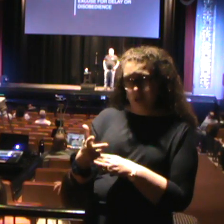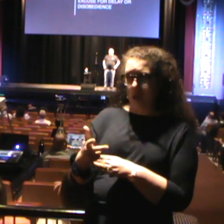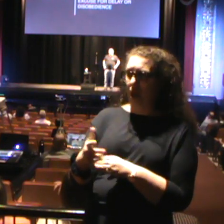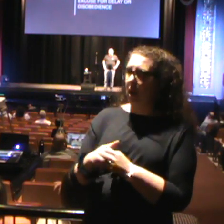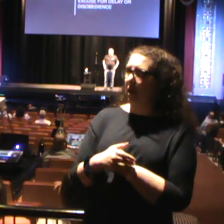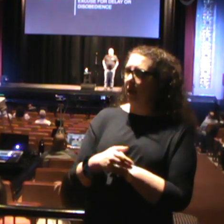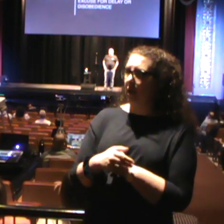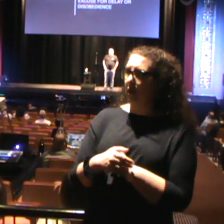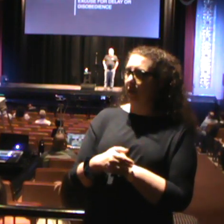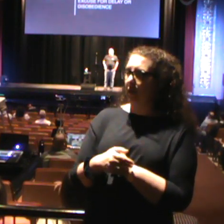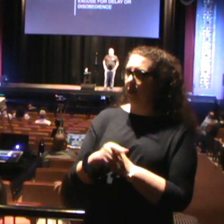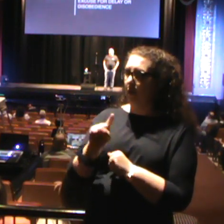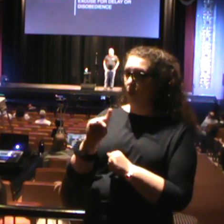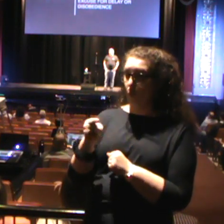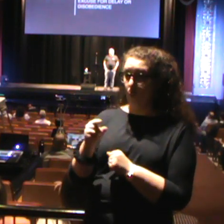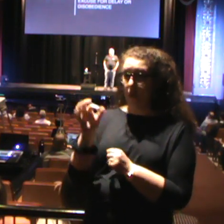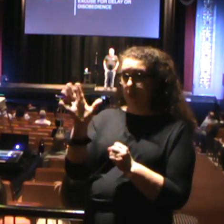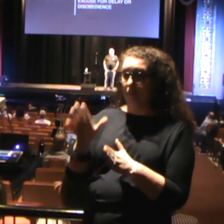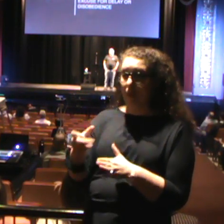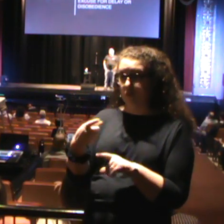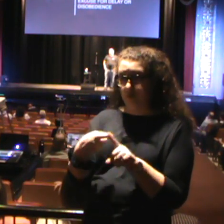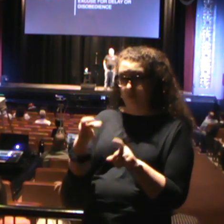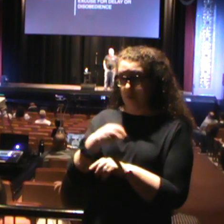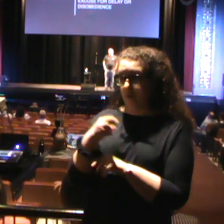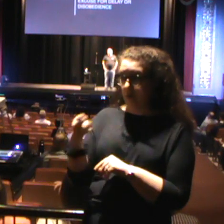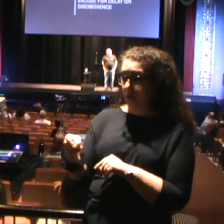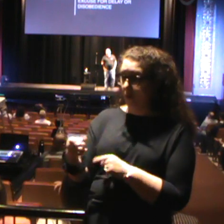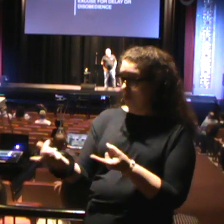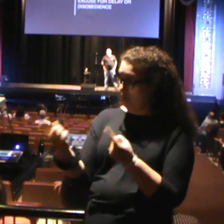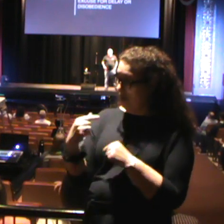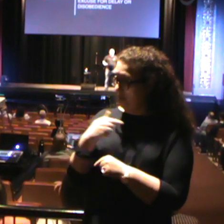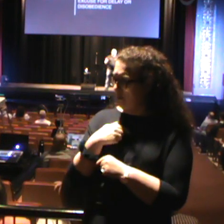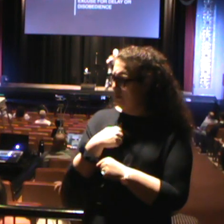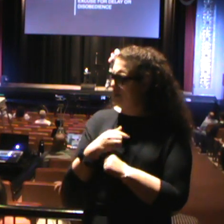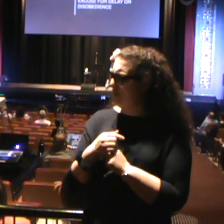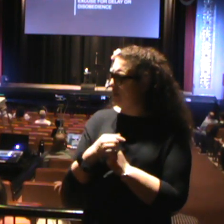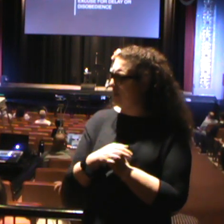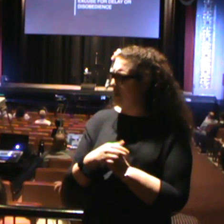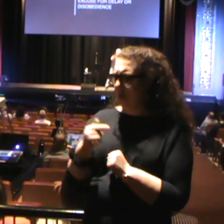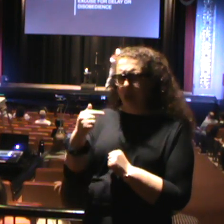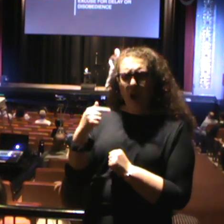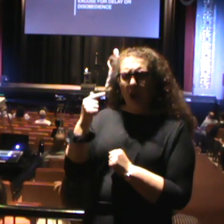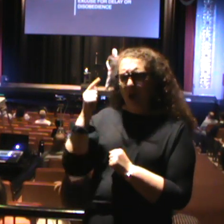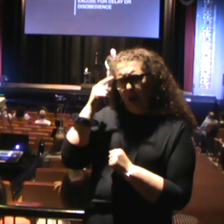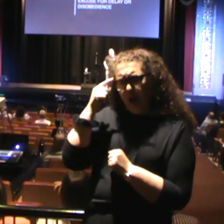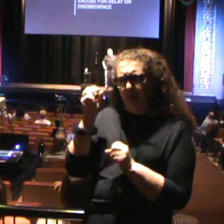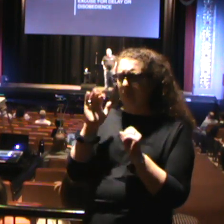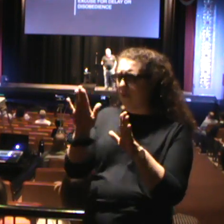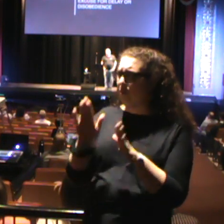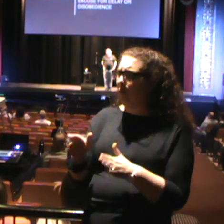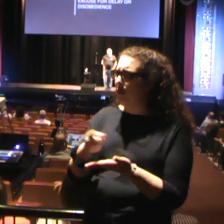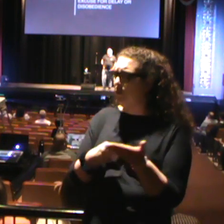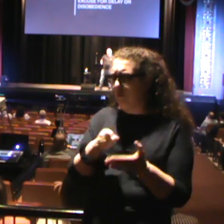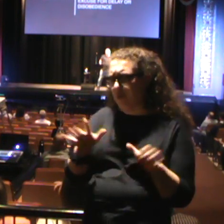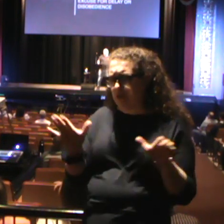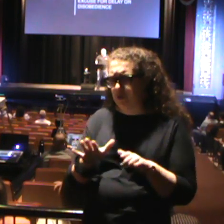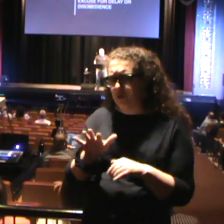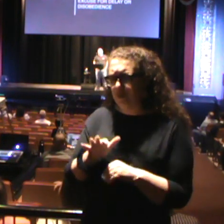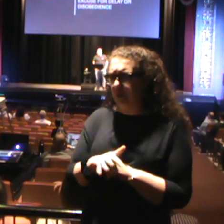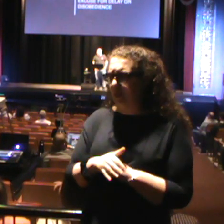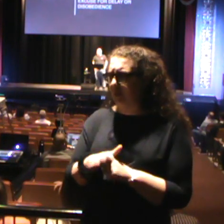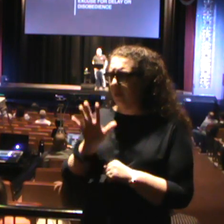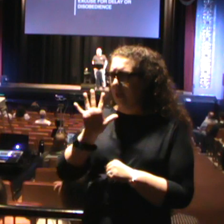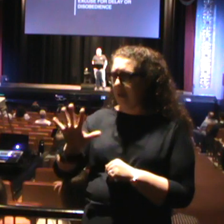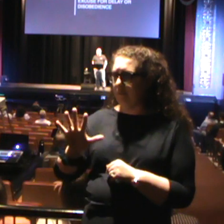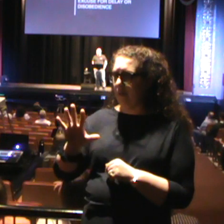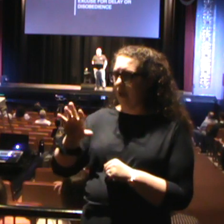And one of the pastors from Hopewell came up to me. And they go, hey, I think it's great what y'all are doing at Five Forks. And then they